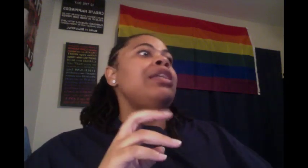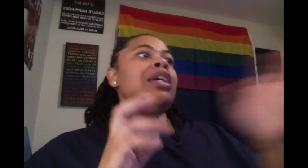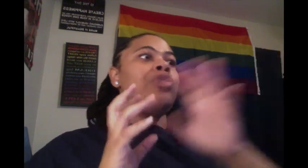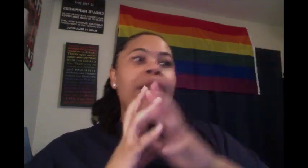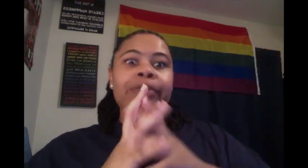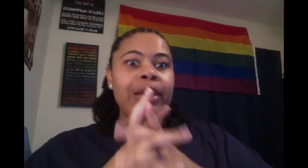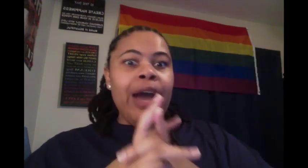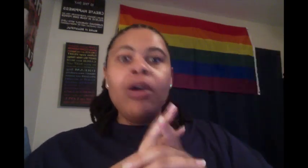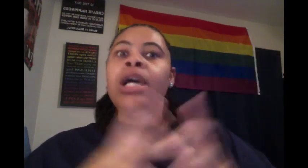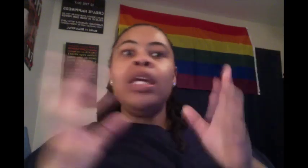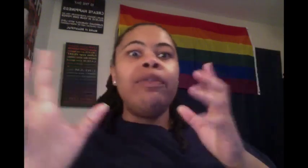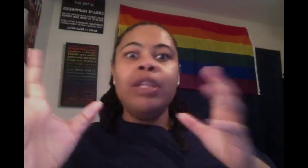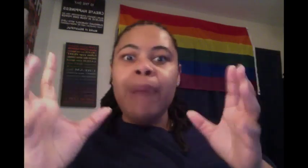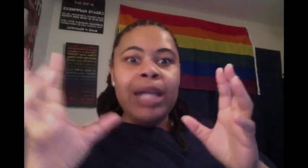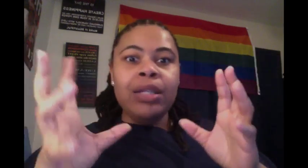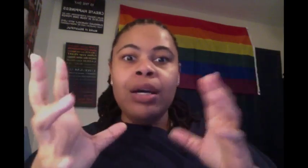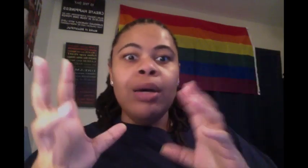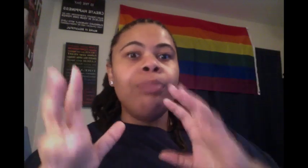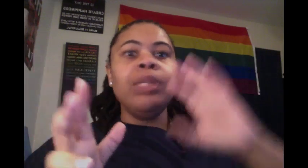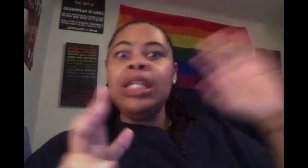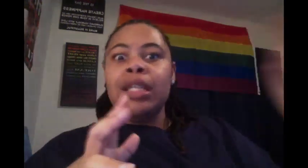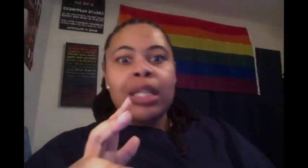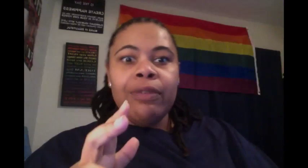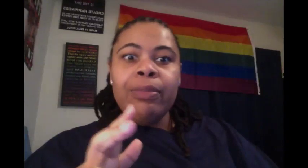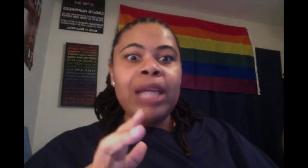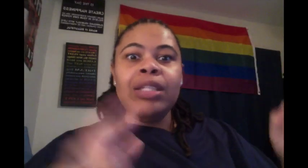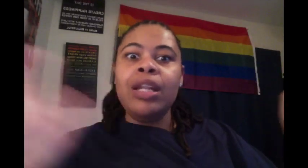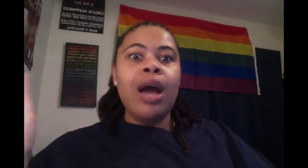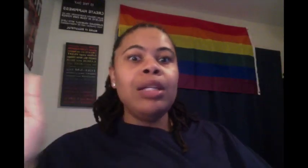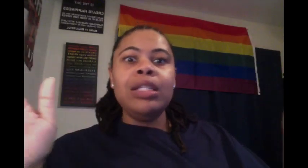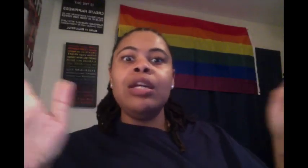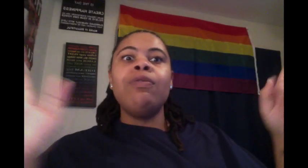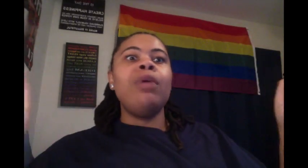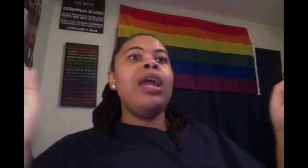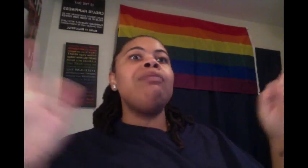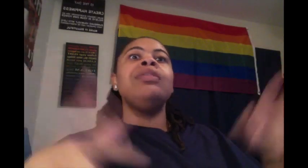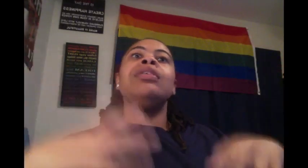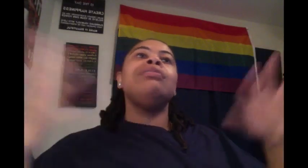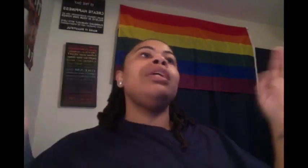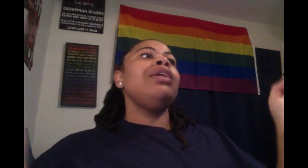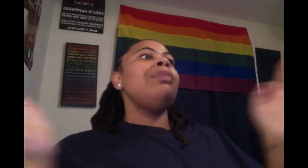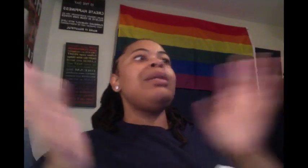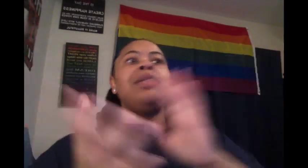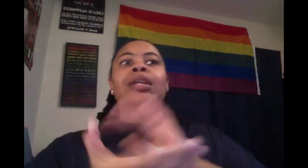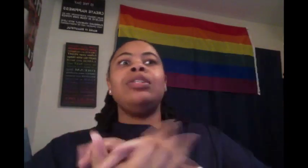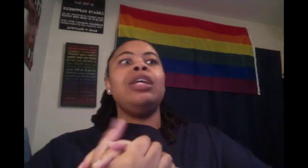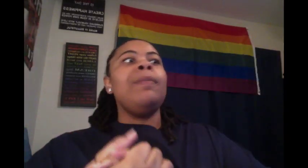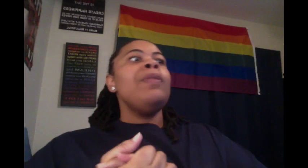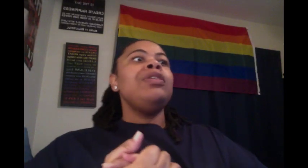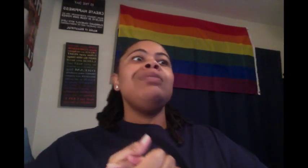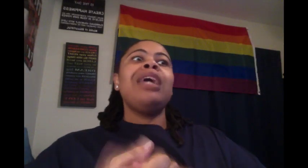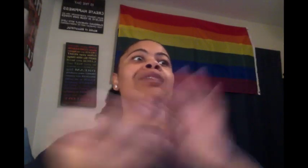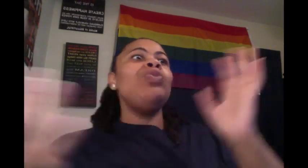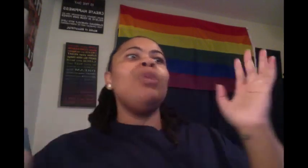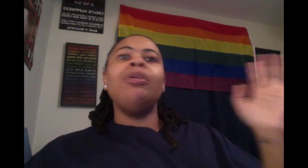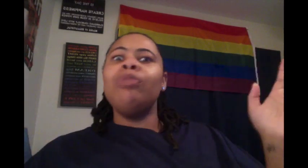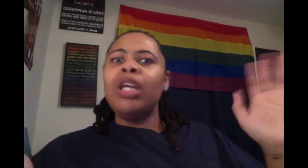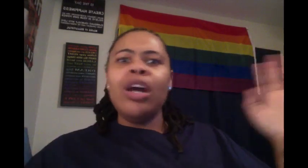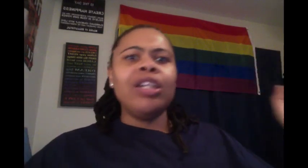there trying to figure out if anybody's, um, leaking the information and all this stuff or whatever. It was like, ain't nobody saying shit. She was like, if you wouldn't be bringing all your